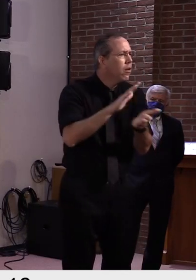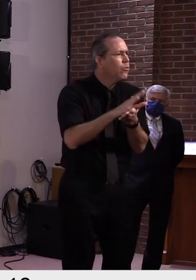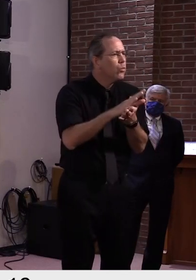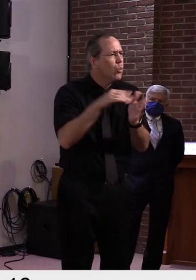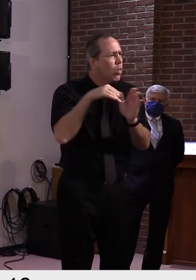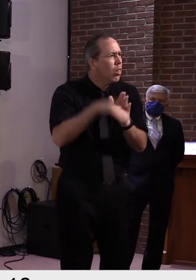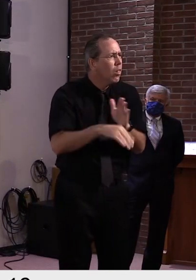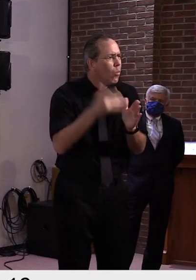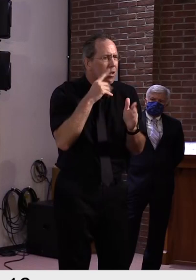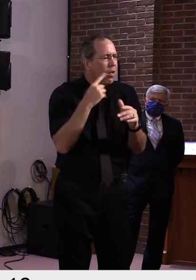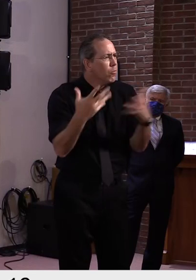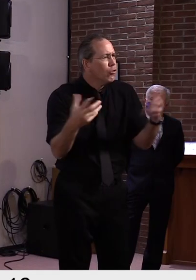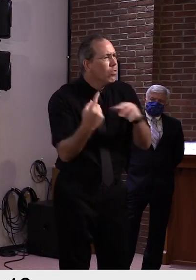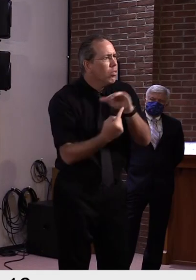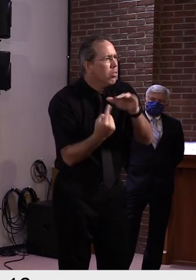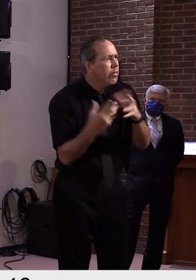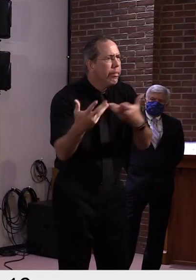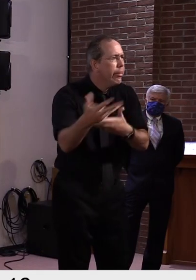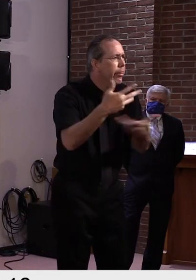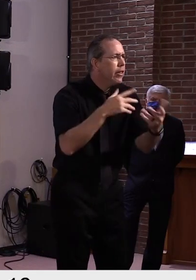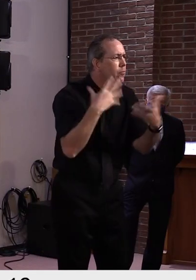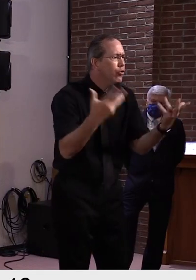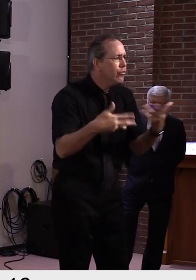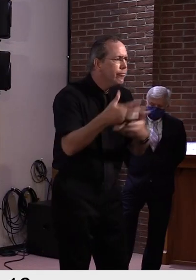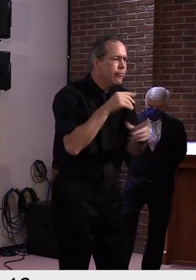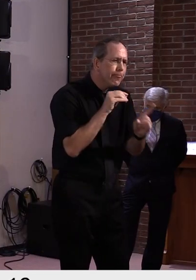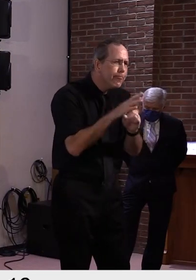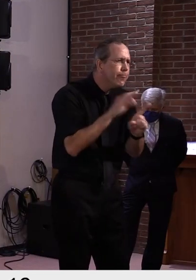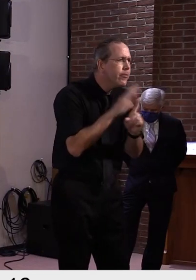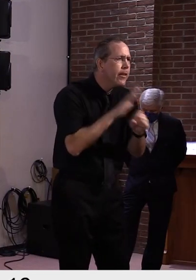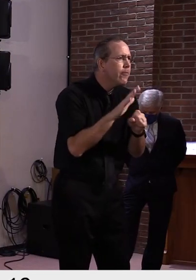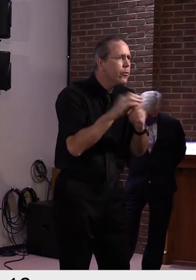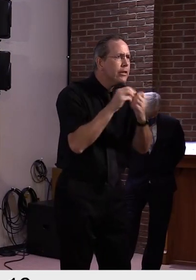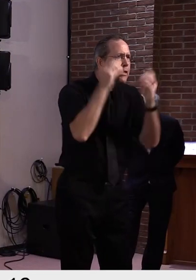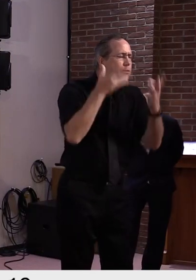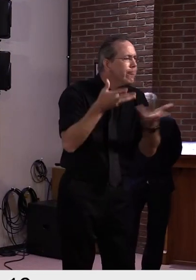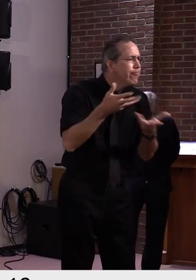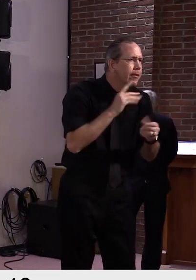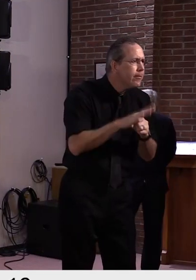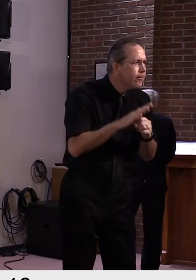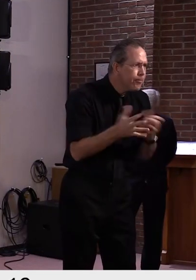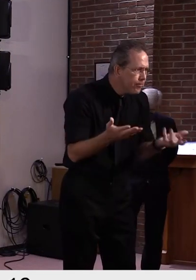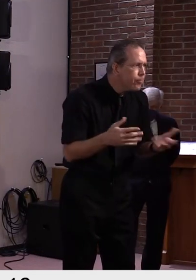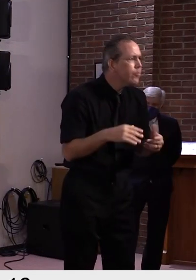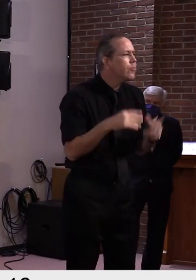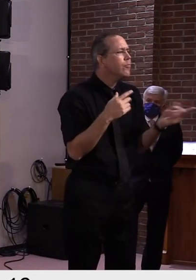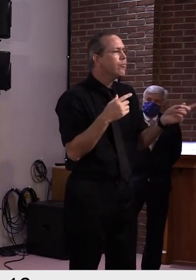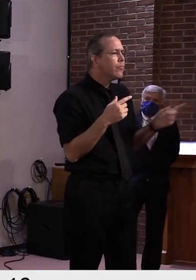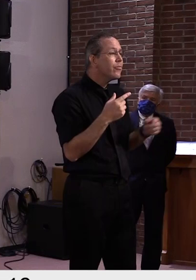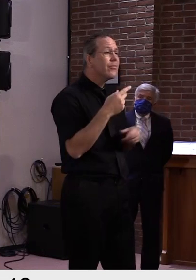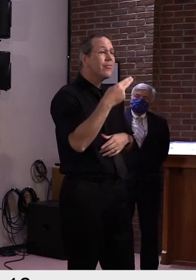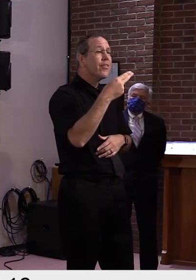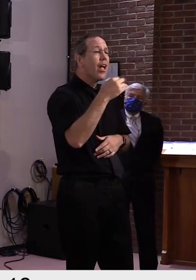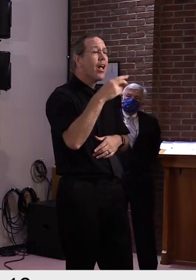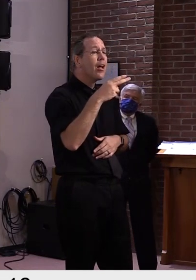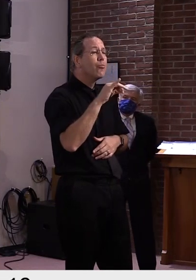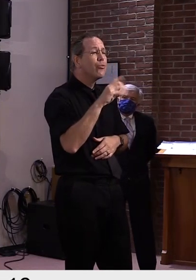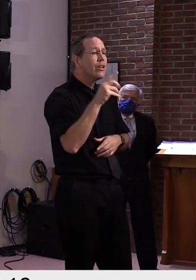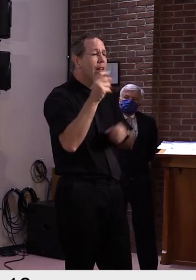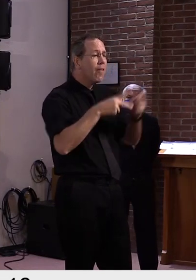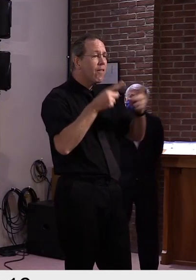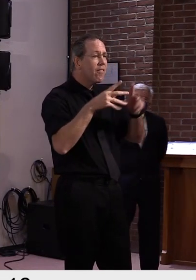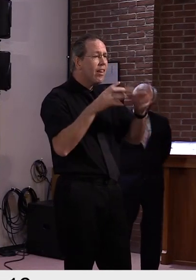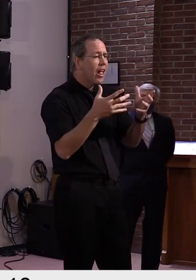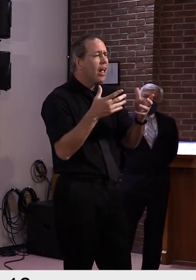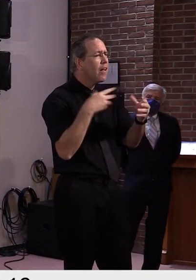we're moving forward. The hybrid approach gives the flexibility. If something goes wrong, we'll go to, uh, remote learning. Uh, but if